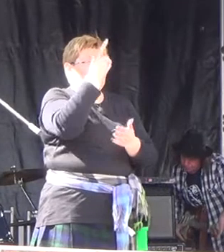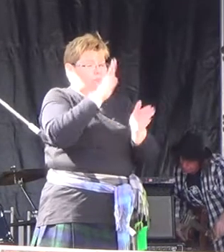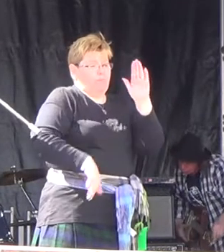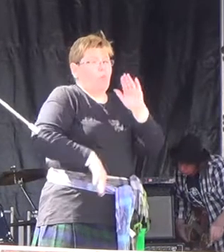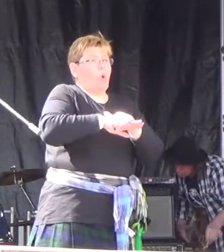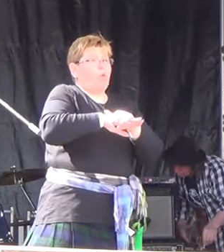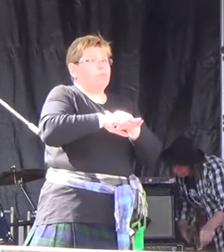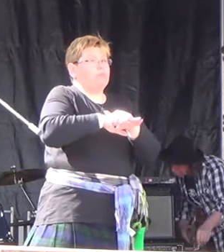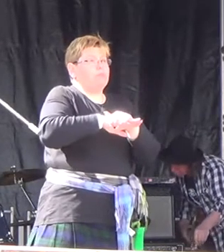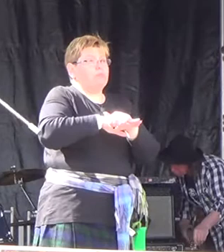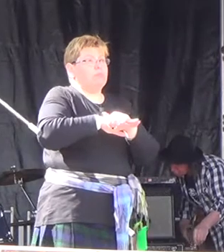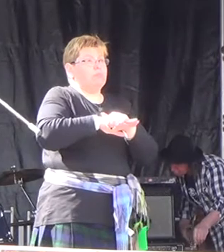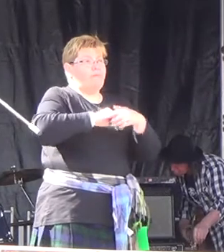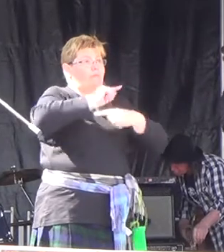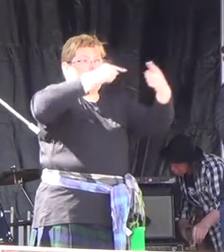forever.